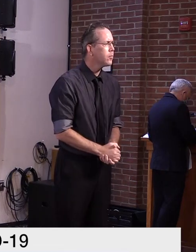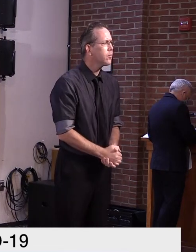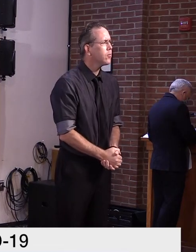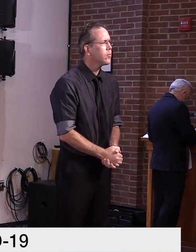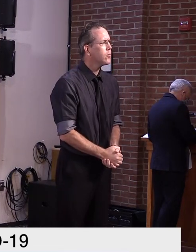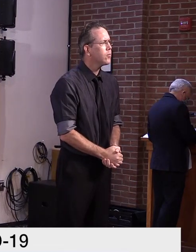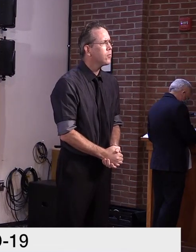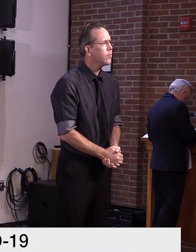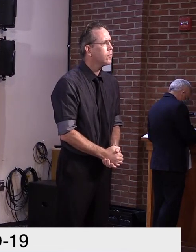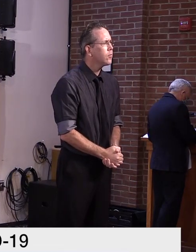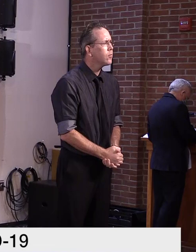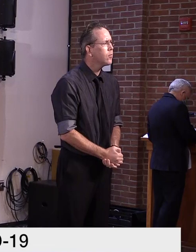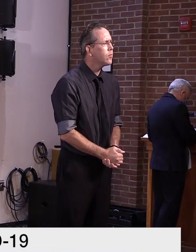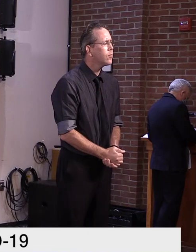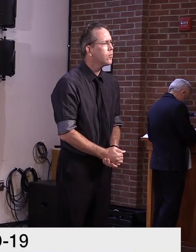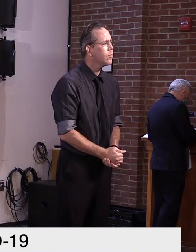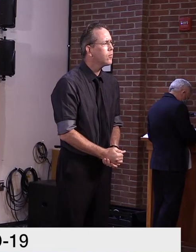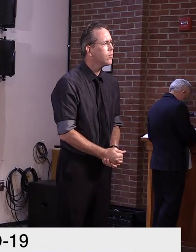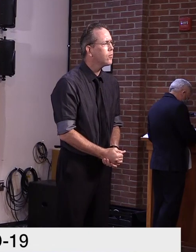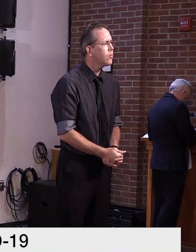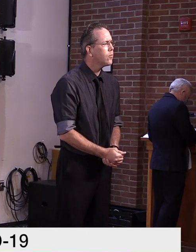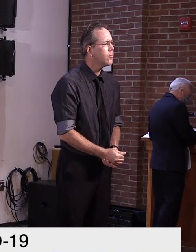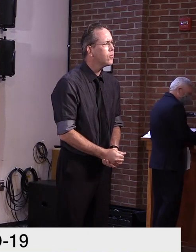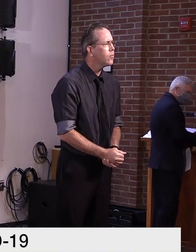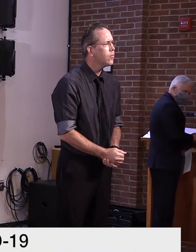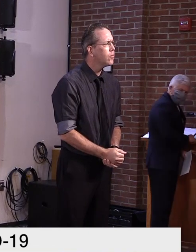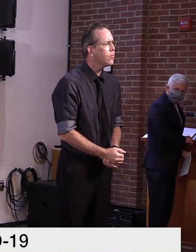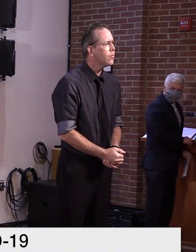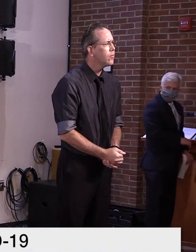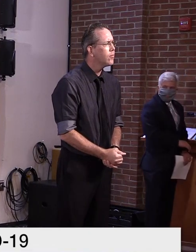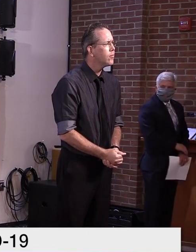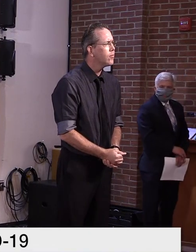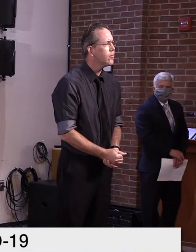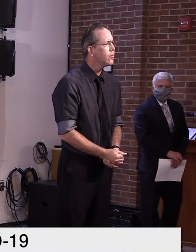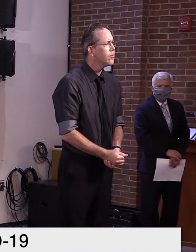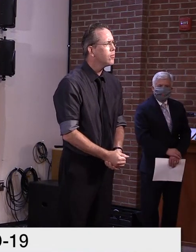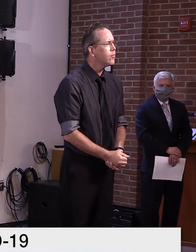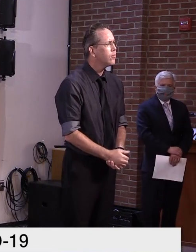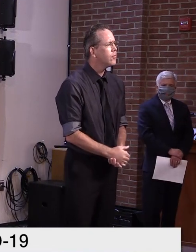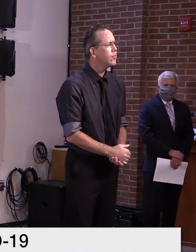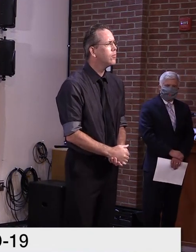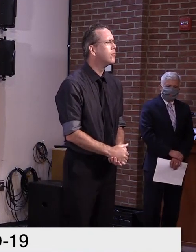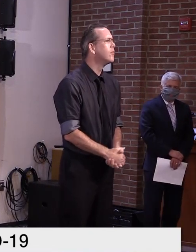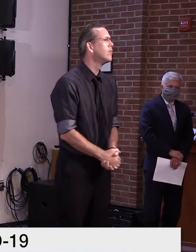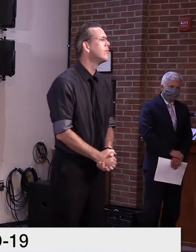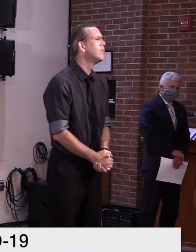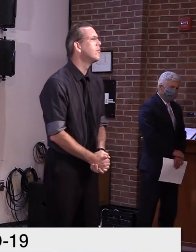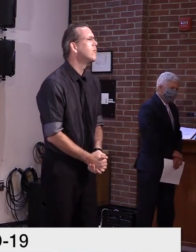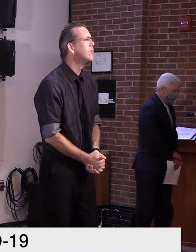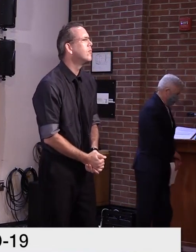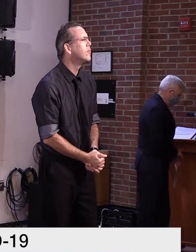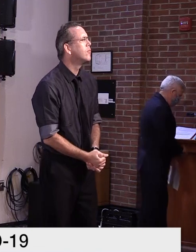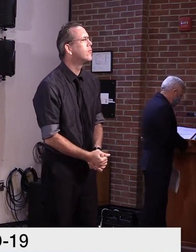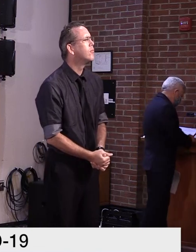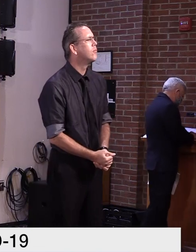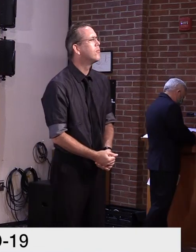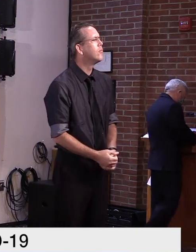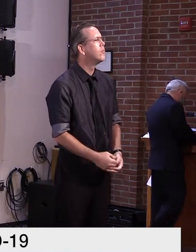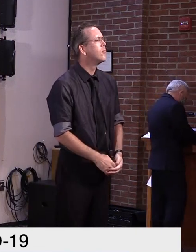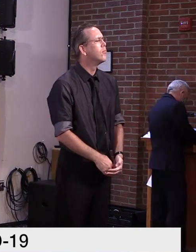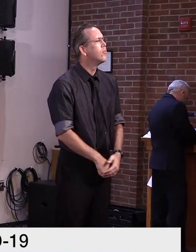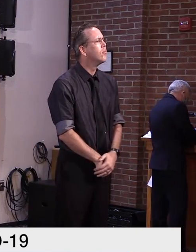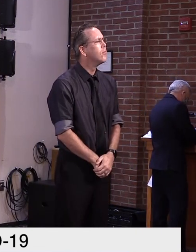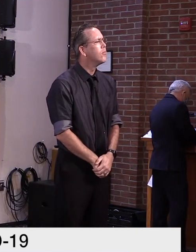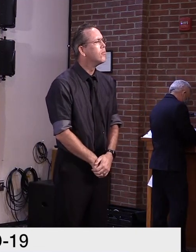I think this might be for you, Secretary Schilling. Uh, a reader reached out, uh, after reading about Lieutenant